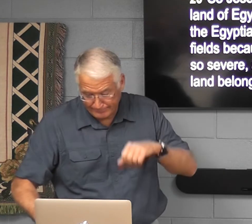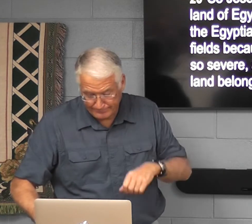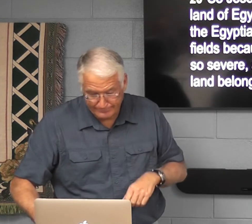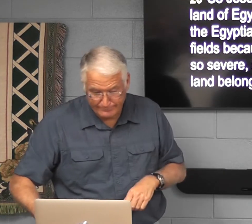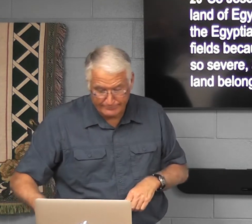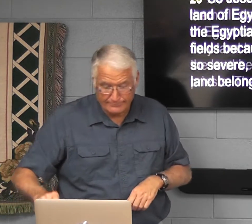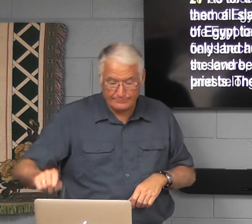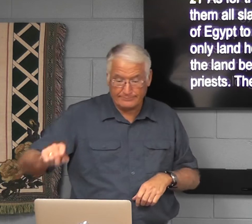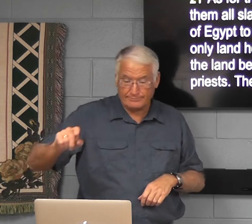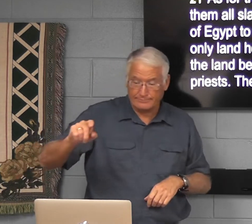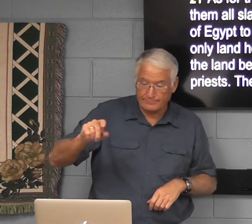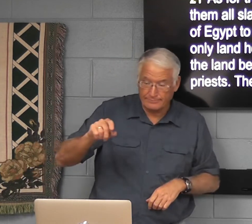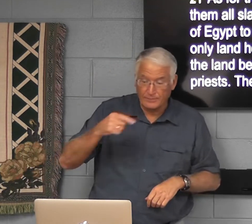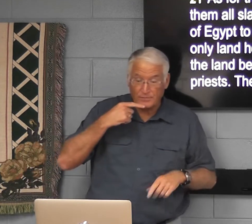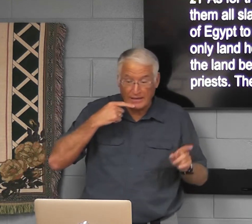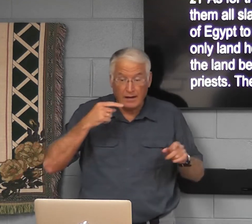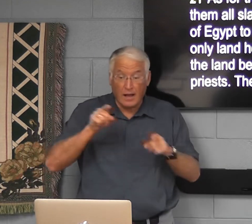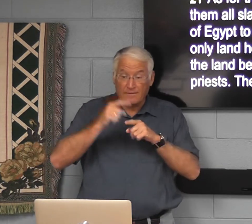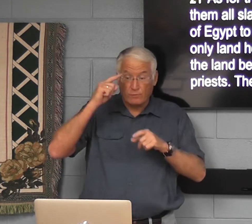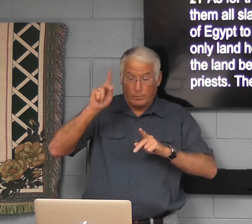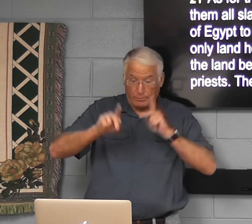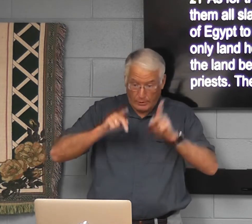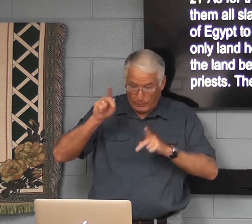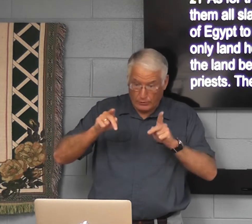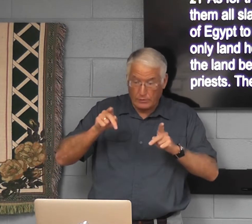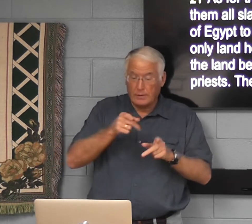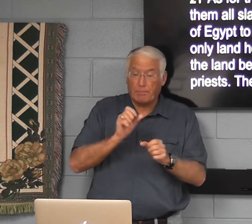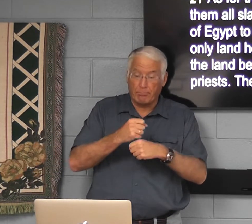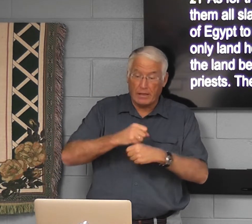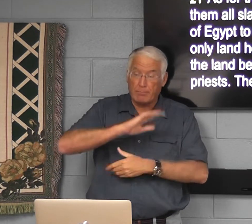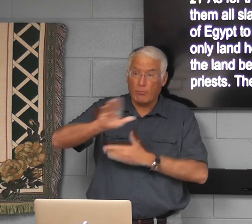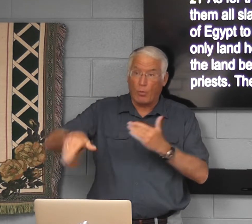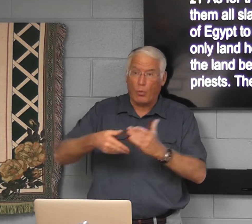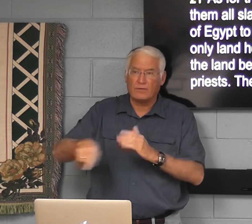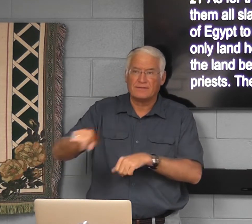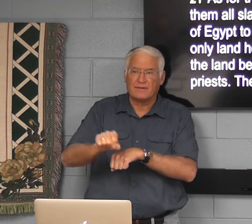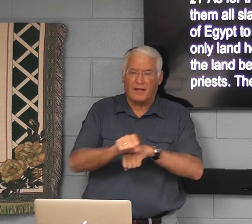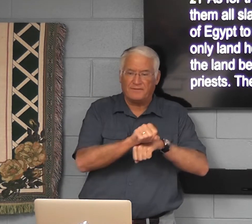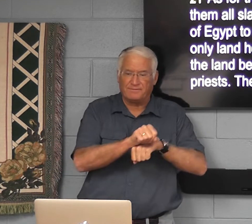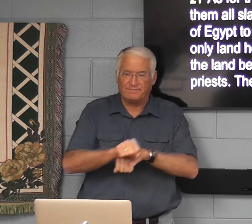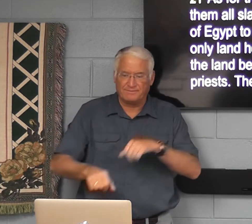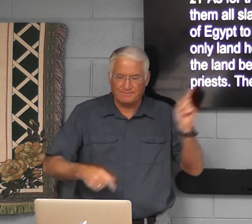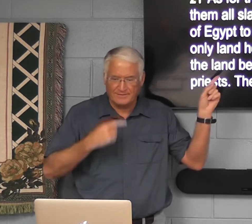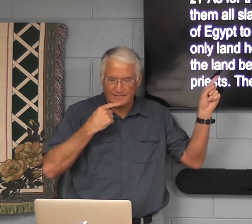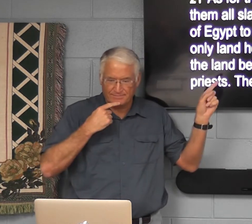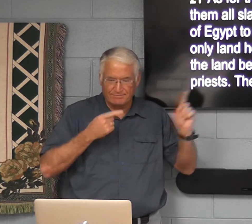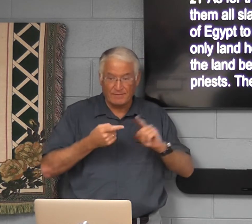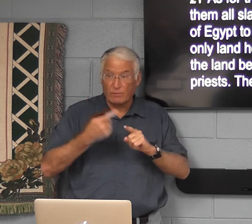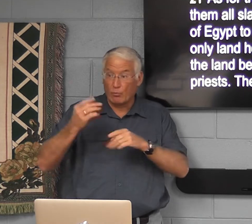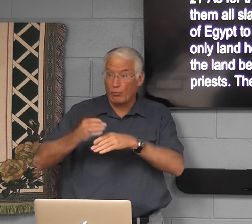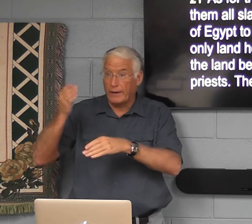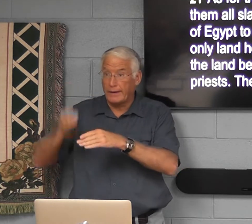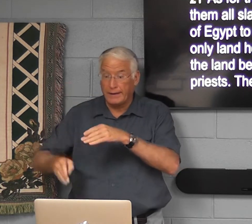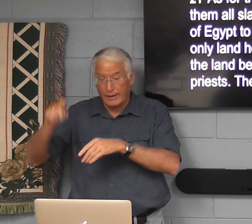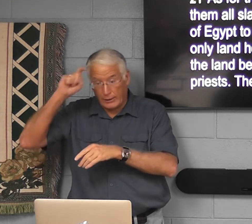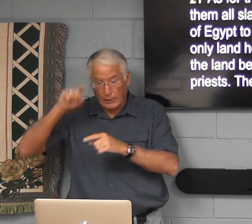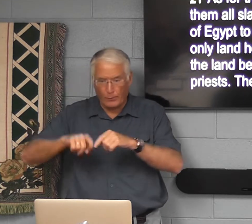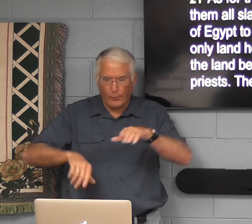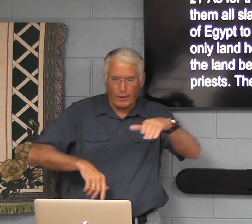And then they became slaves. As for the people, he made them all slaves. From one end of